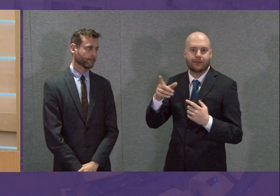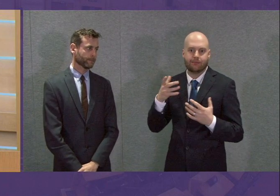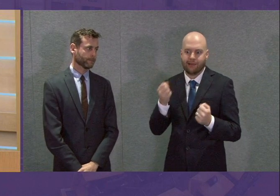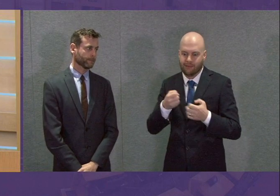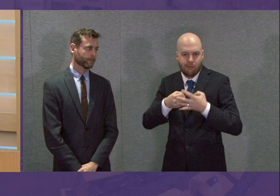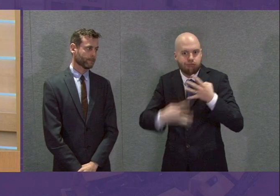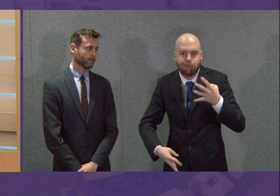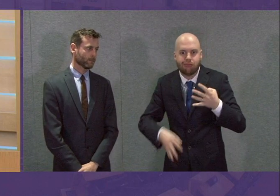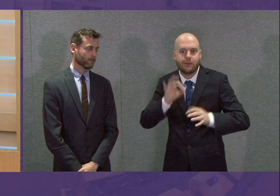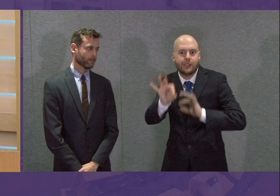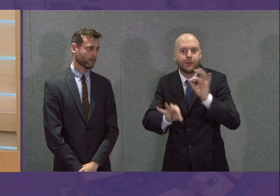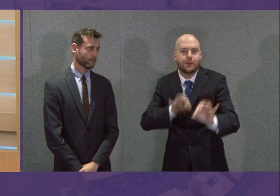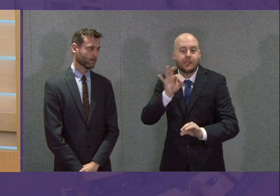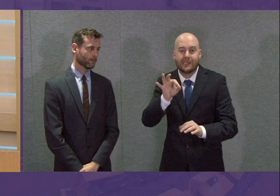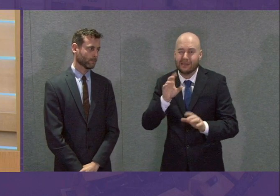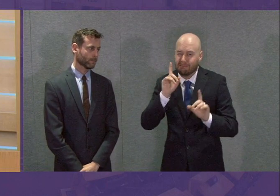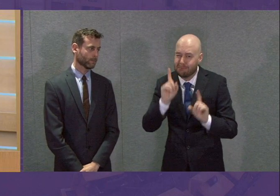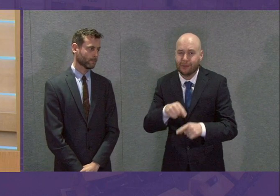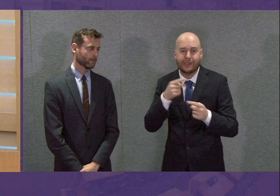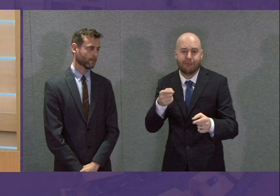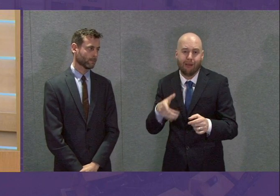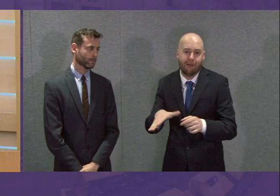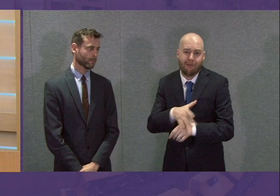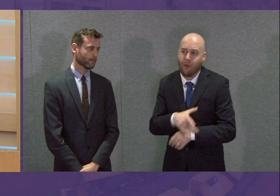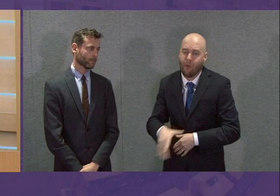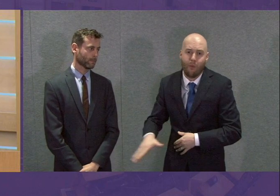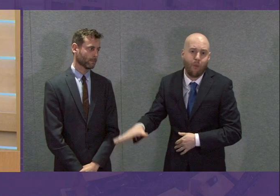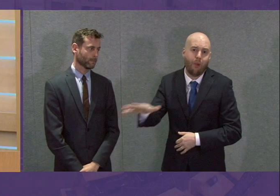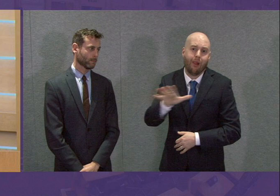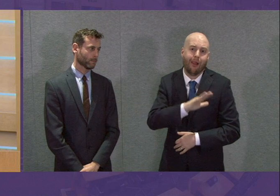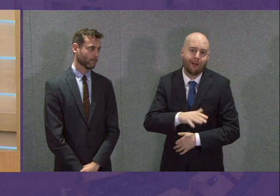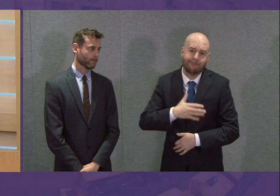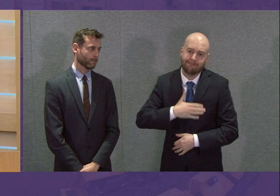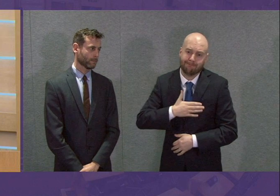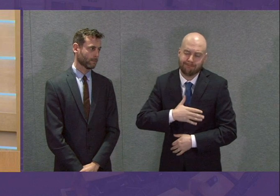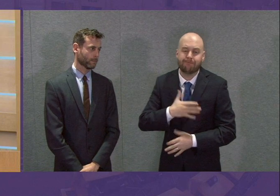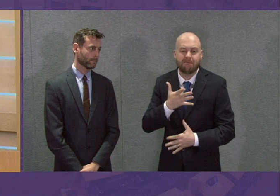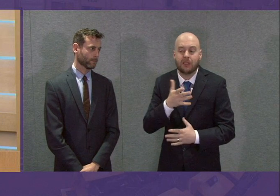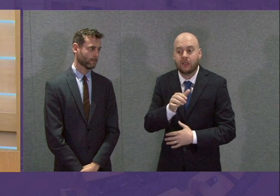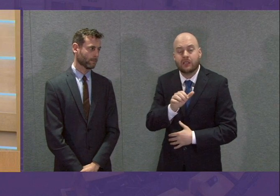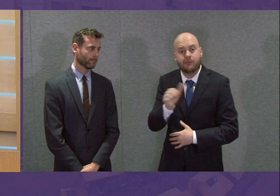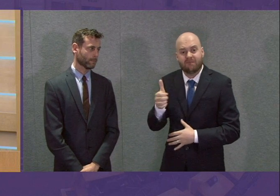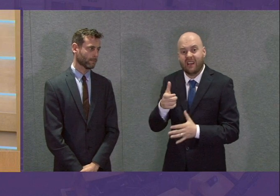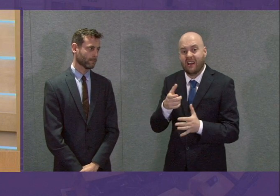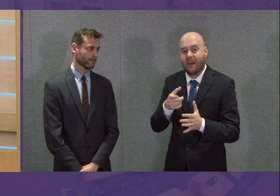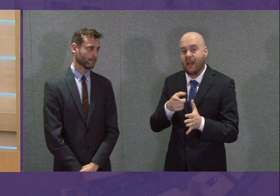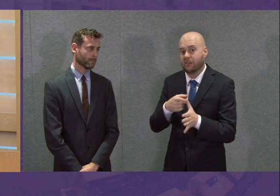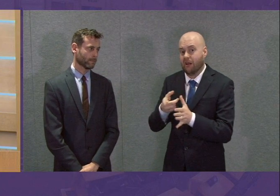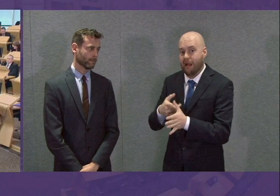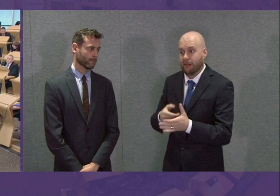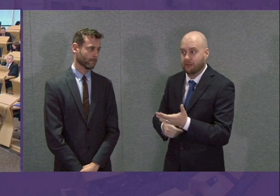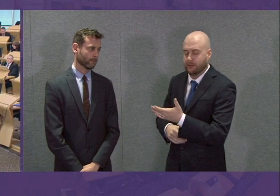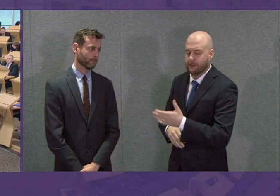going to be able to get through them all, but hopefully members will be succinct. Alistair Allen to be followed by Pauline McNeill.